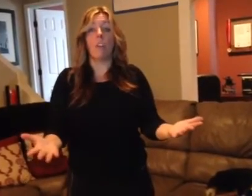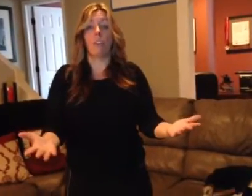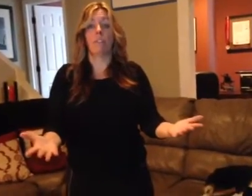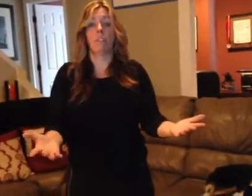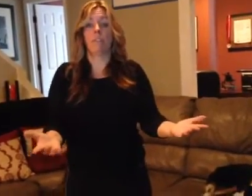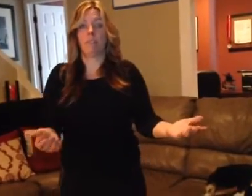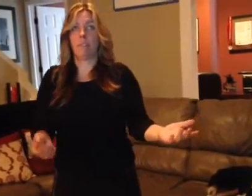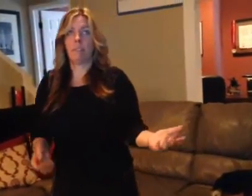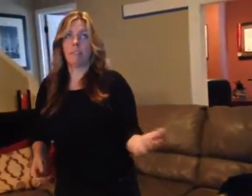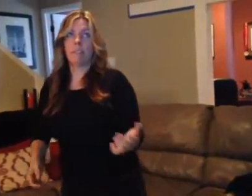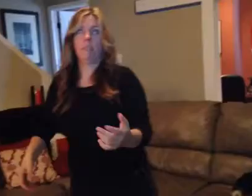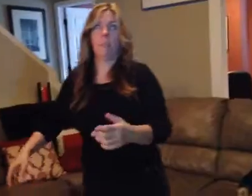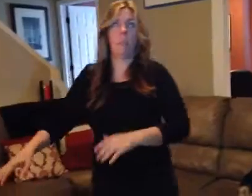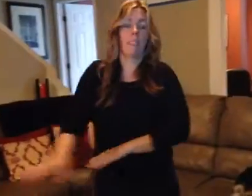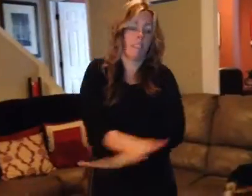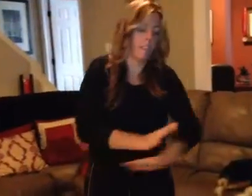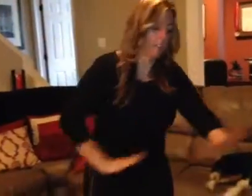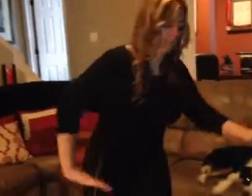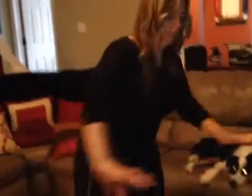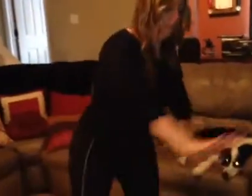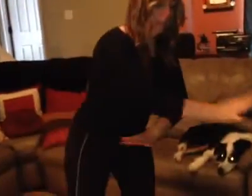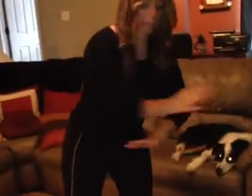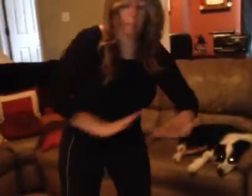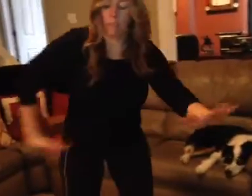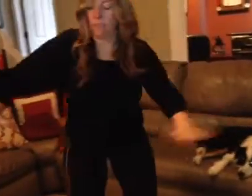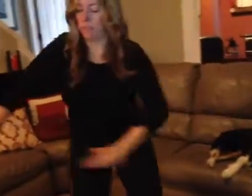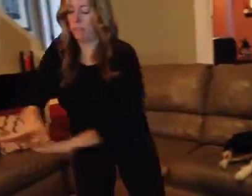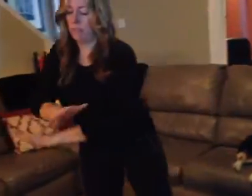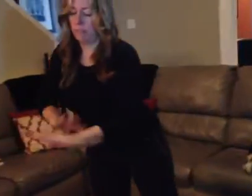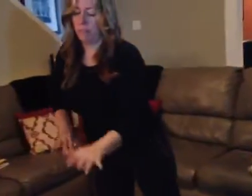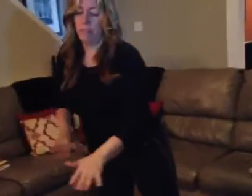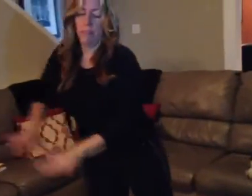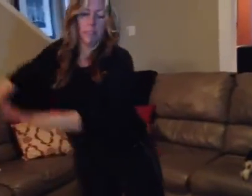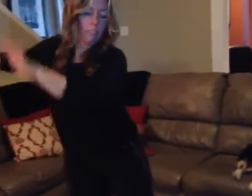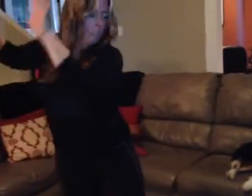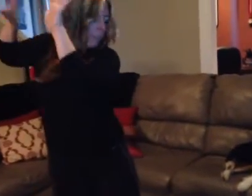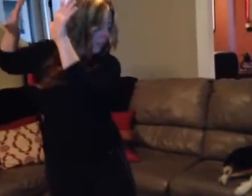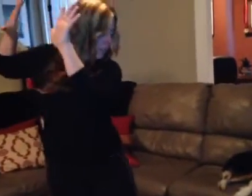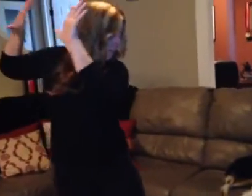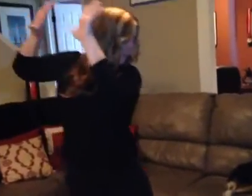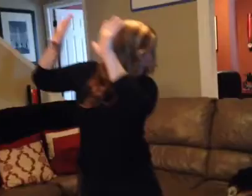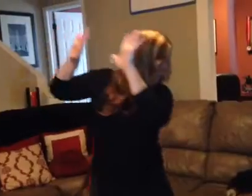world. Long lay the world. Yes,